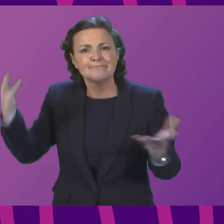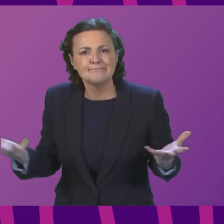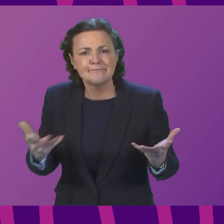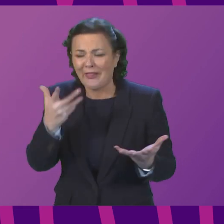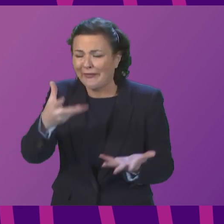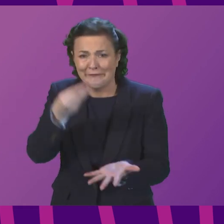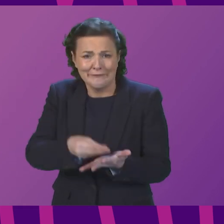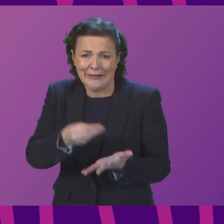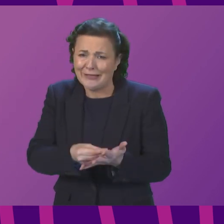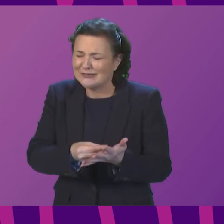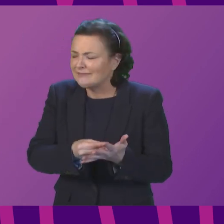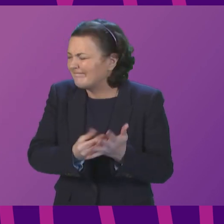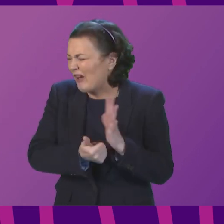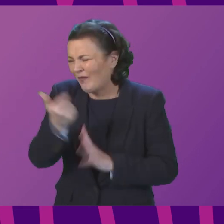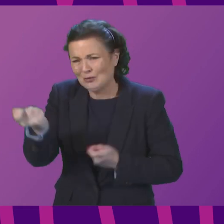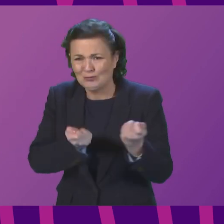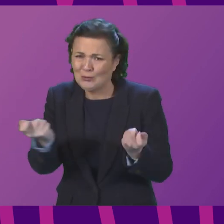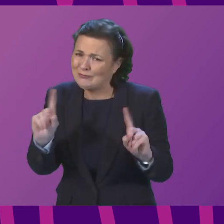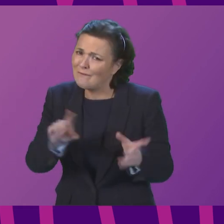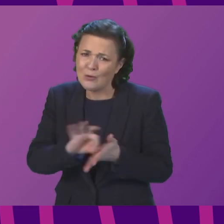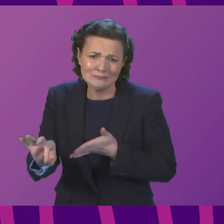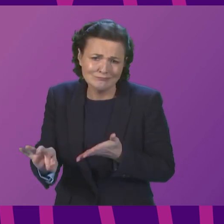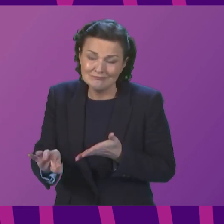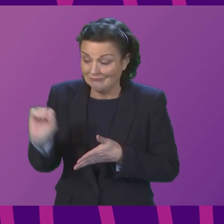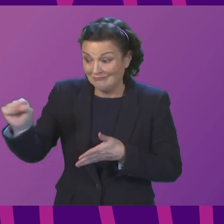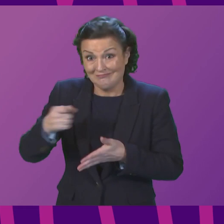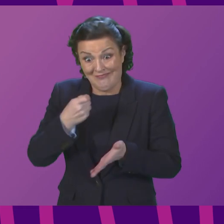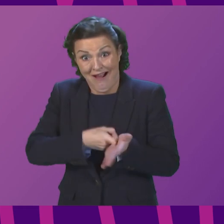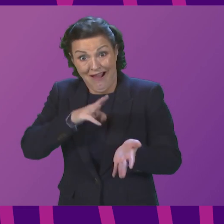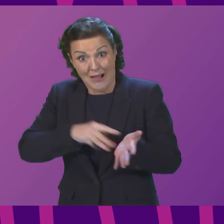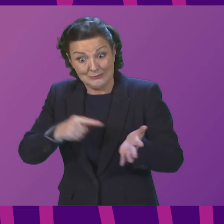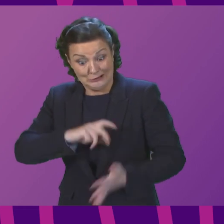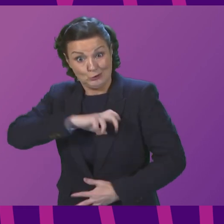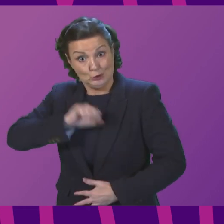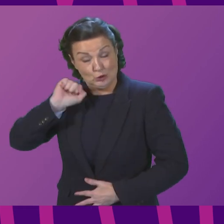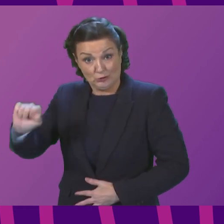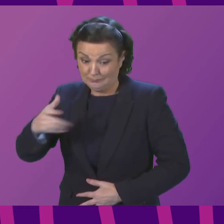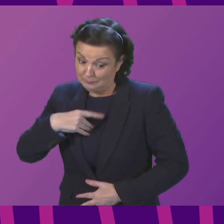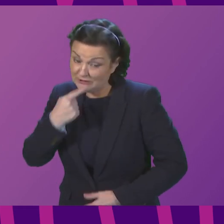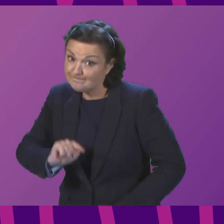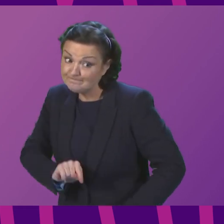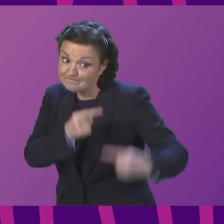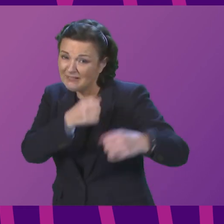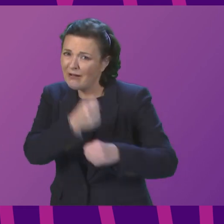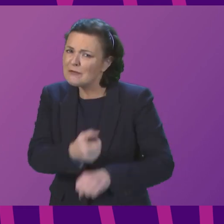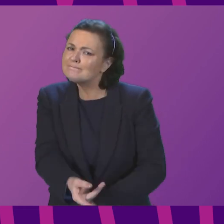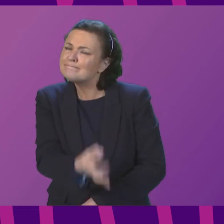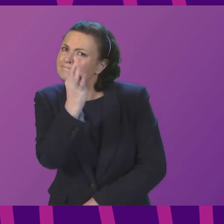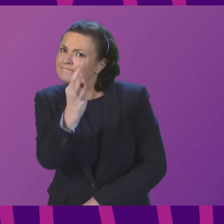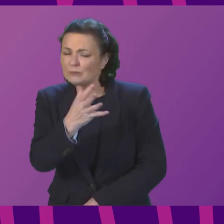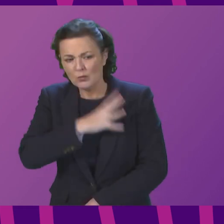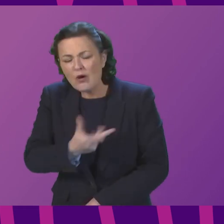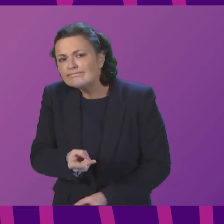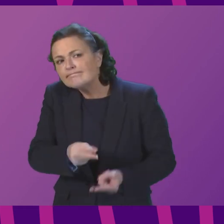fares are outrageous. And the RMT Union has called out her Government for a 38%